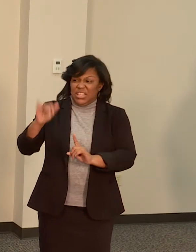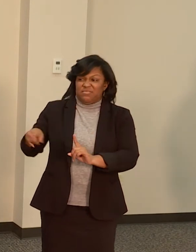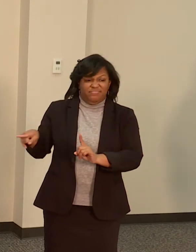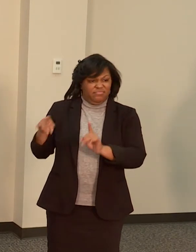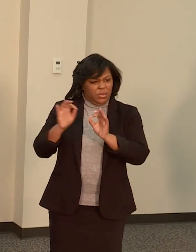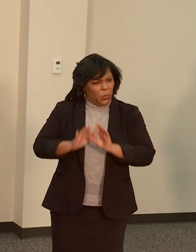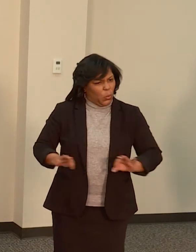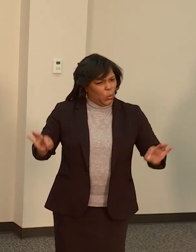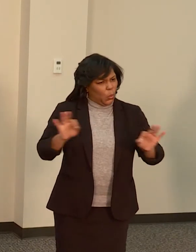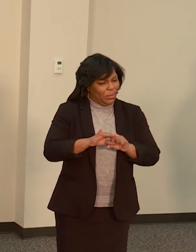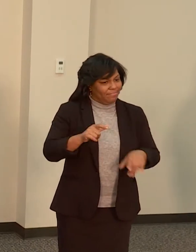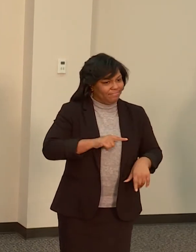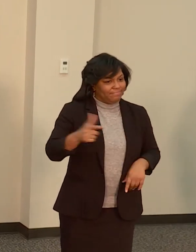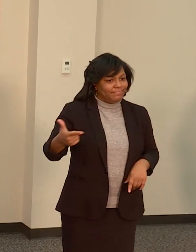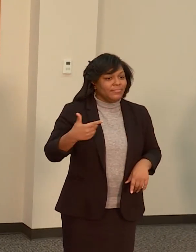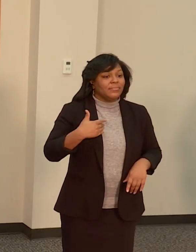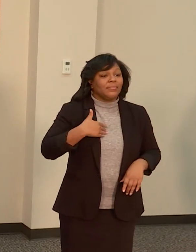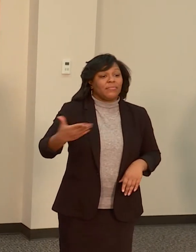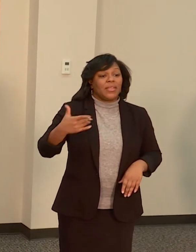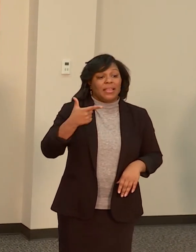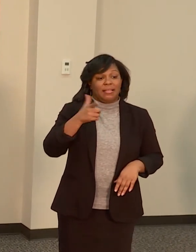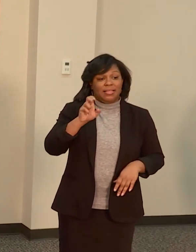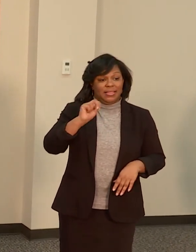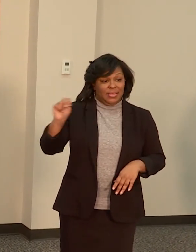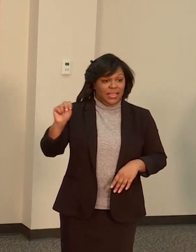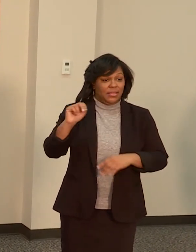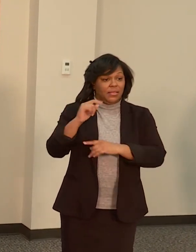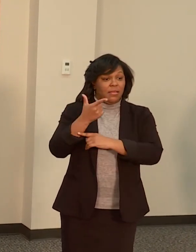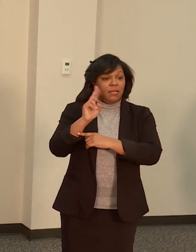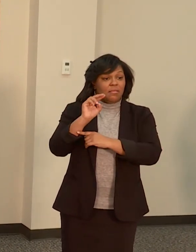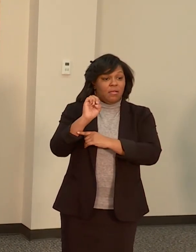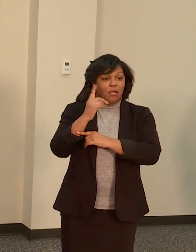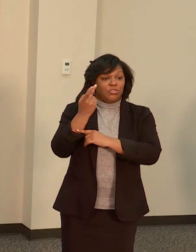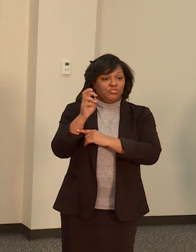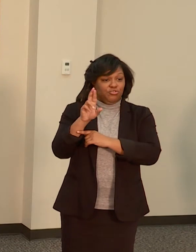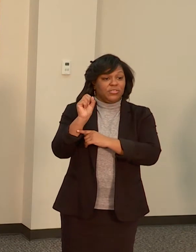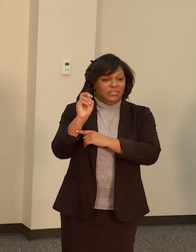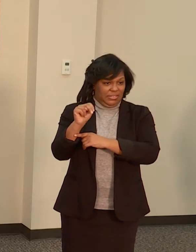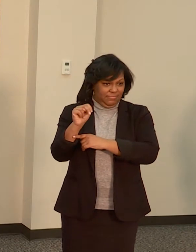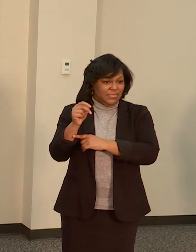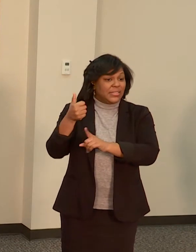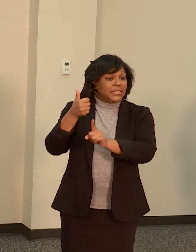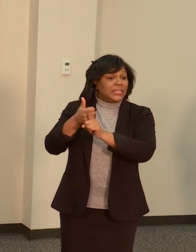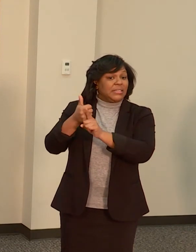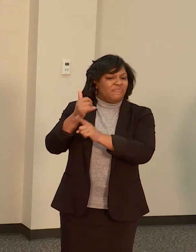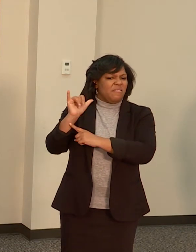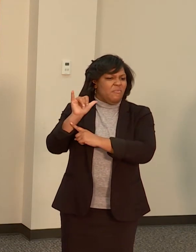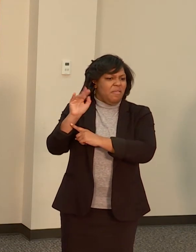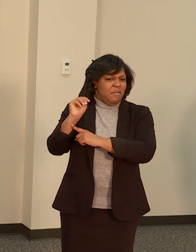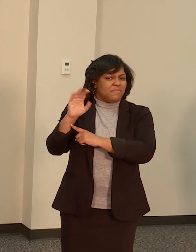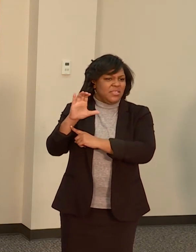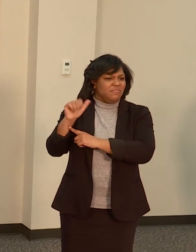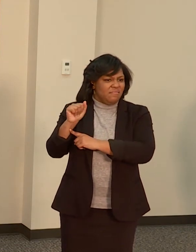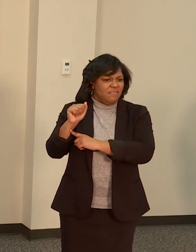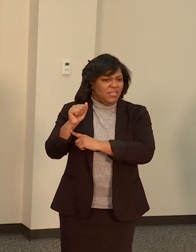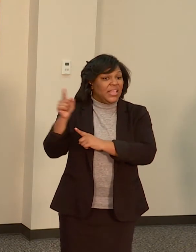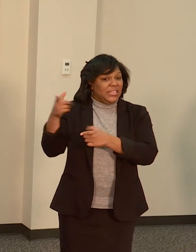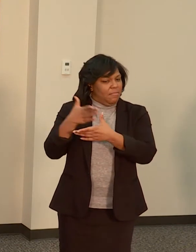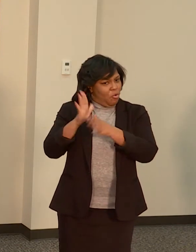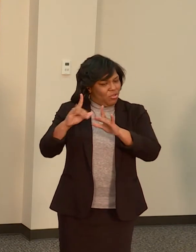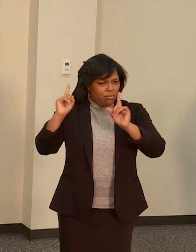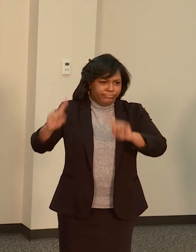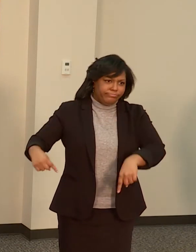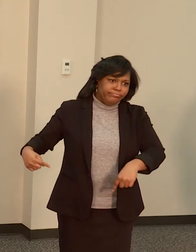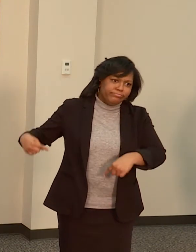invite up Glenn Gunderson with YMCA, who has been a steadfast partner since day one to provide those necessary